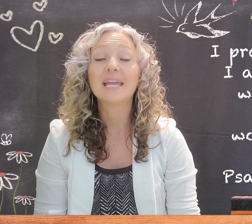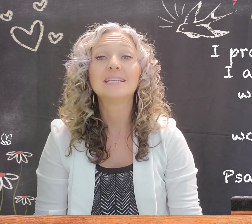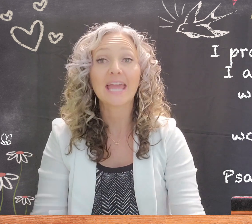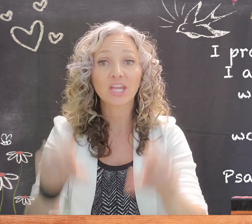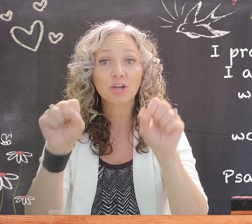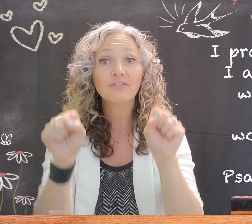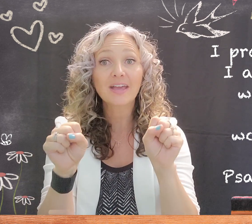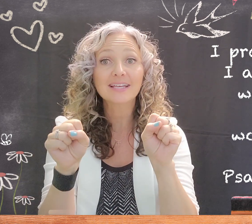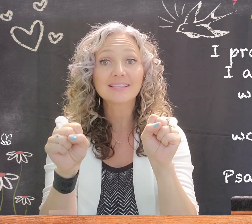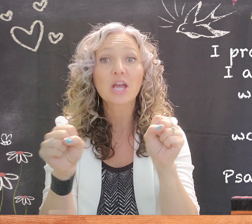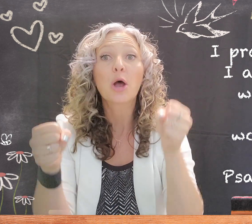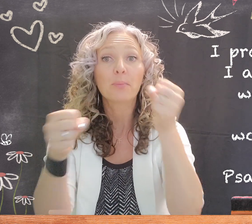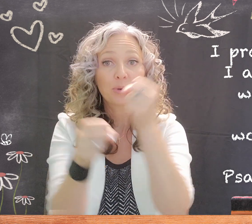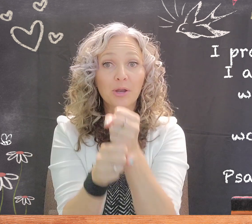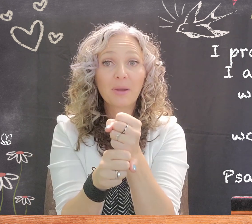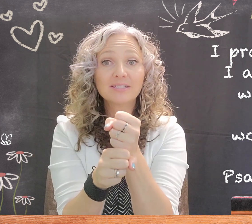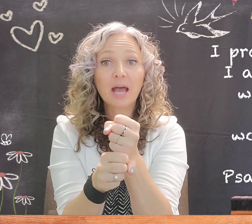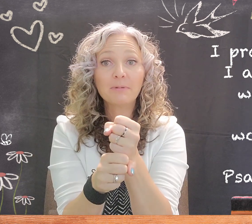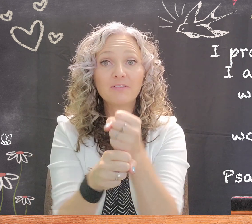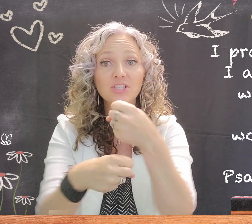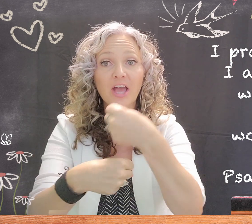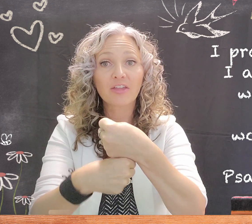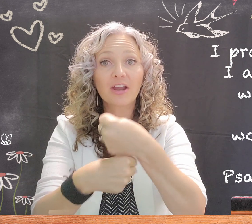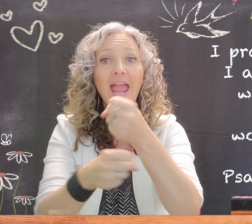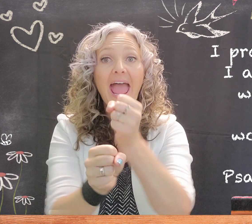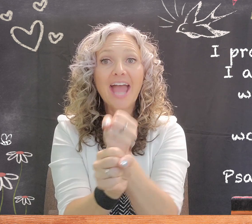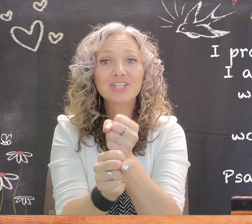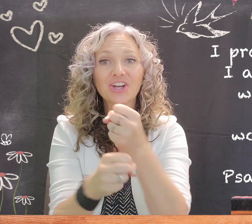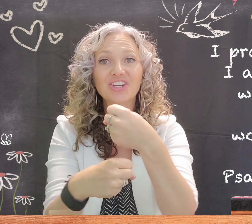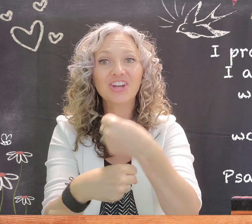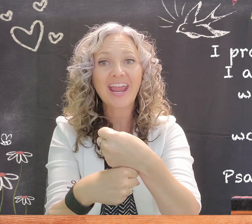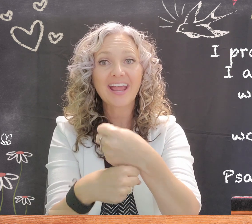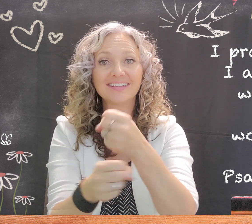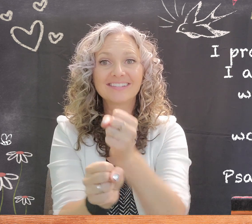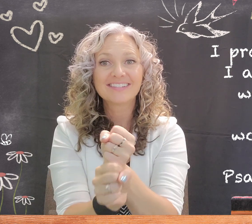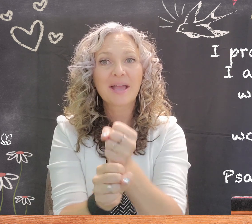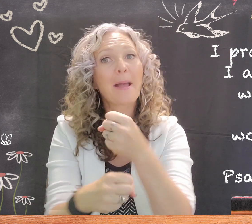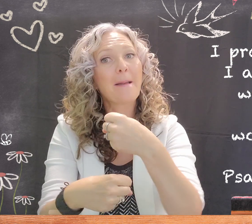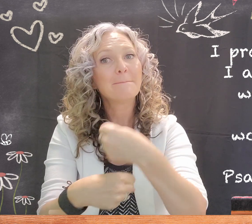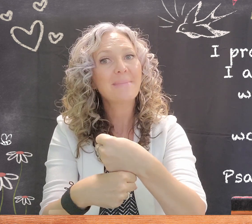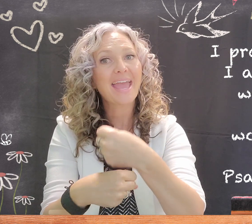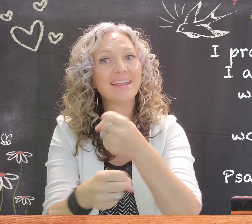Take your fists, put them on top of each other, and turn your hands. Made.